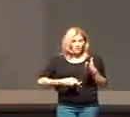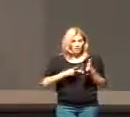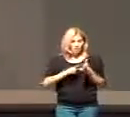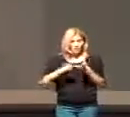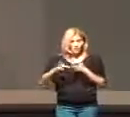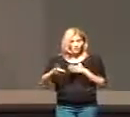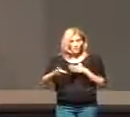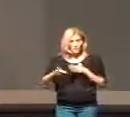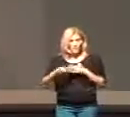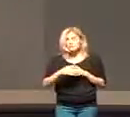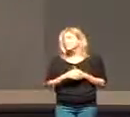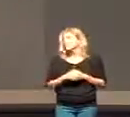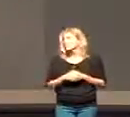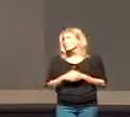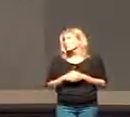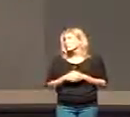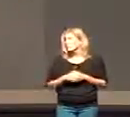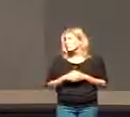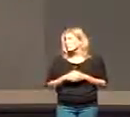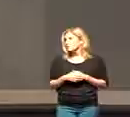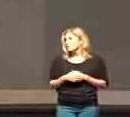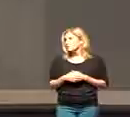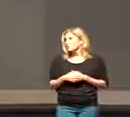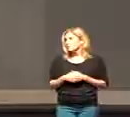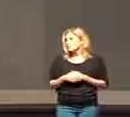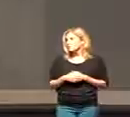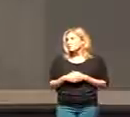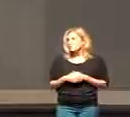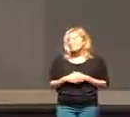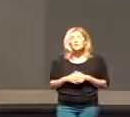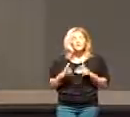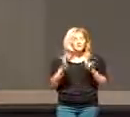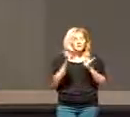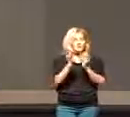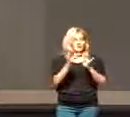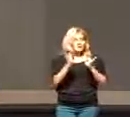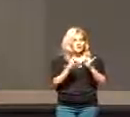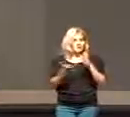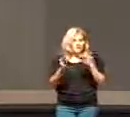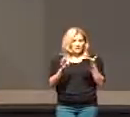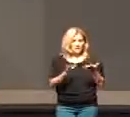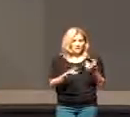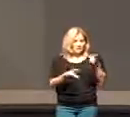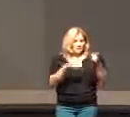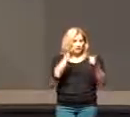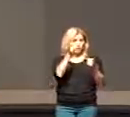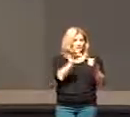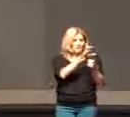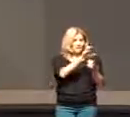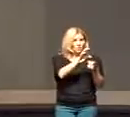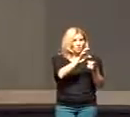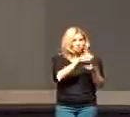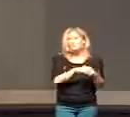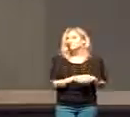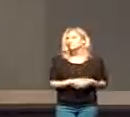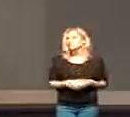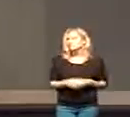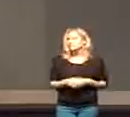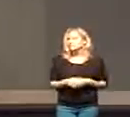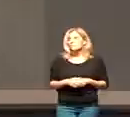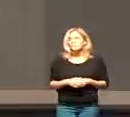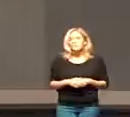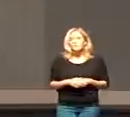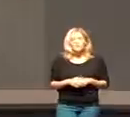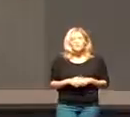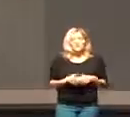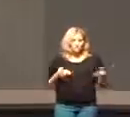the ultimate price paid, was Jesus' death on the cross. That the core